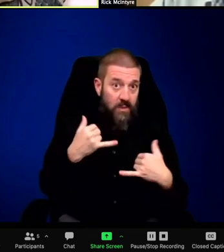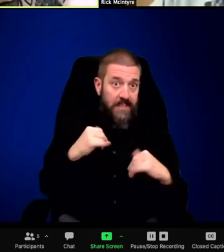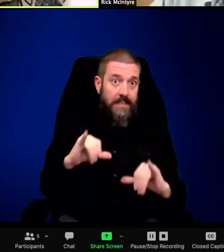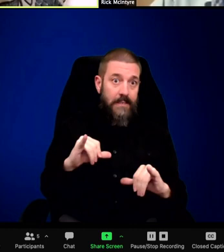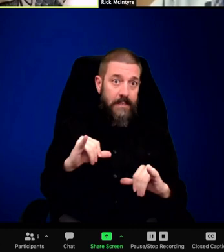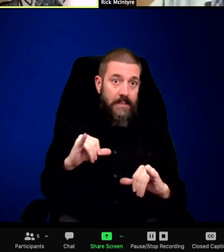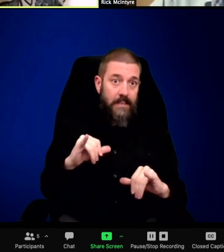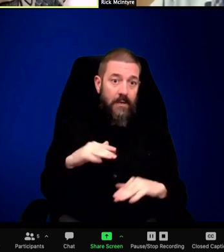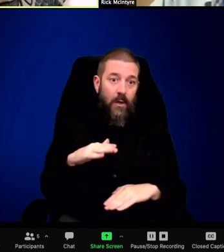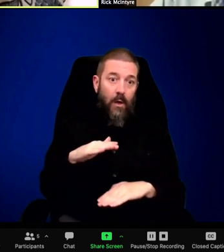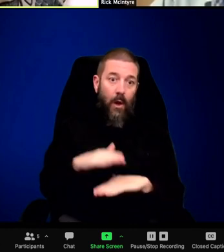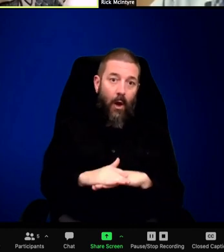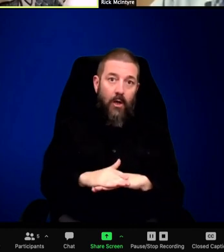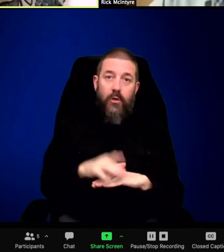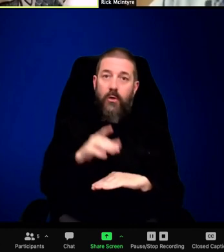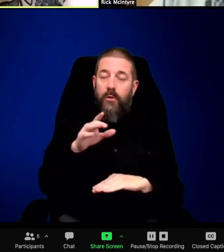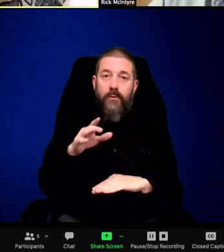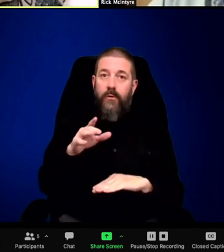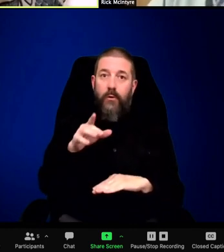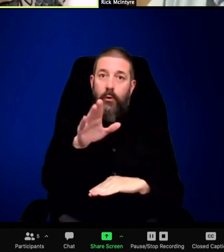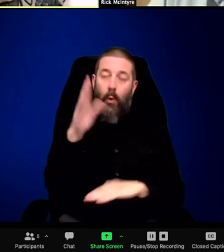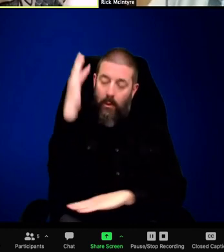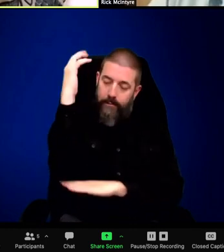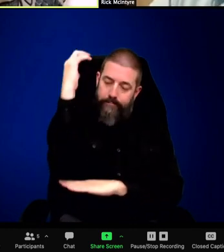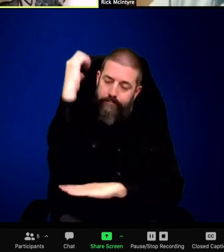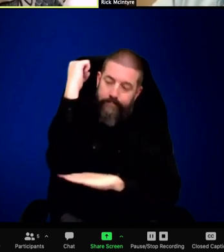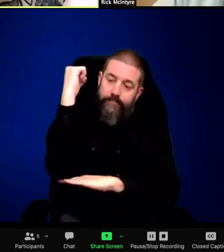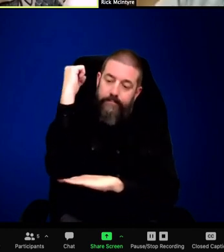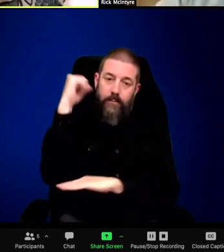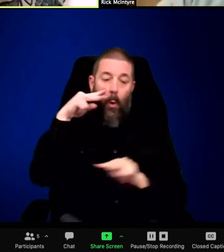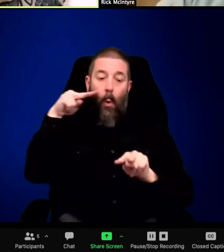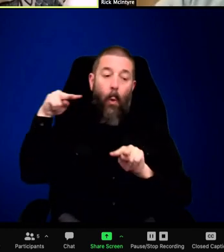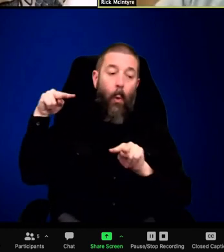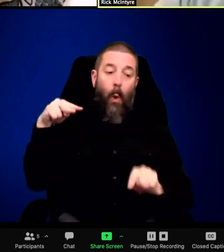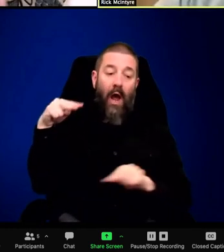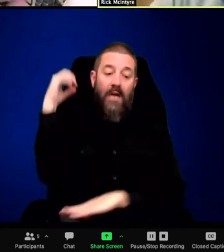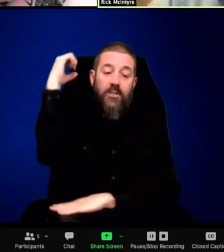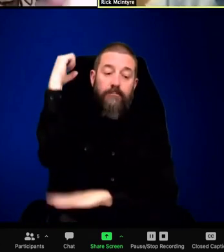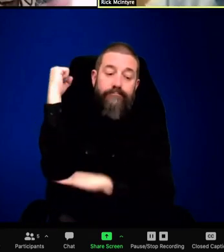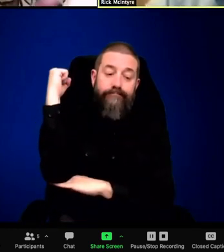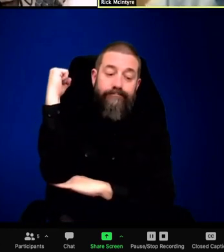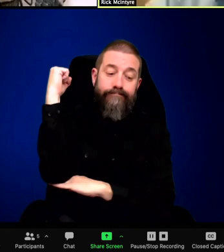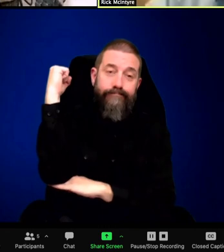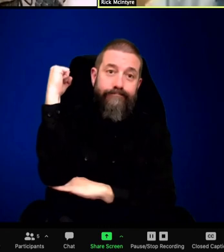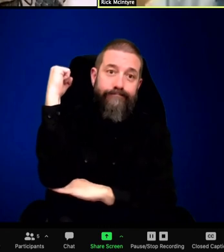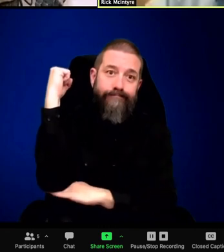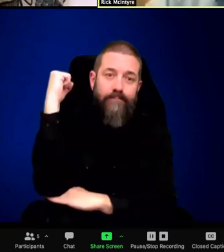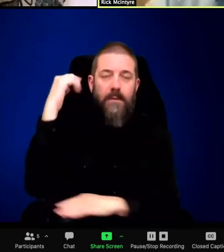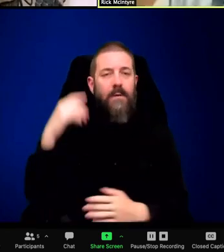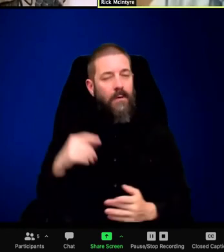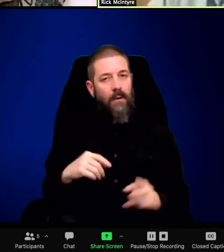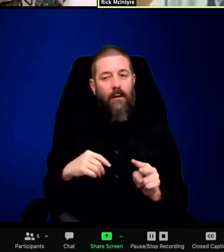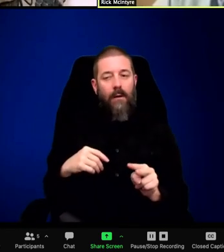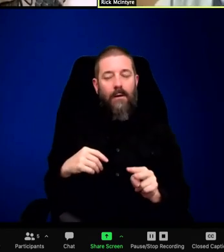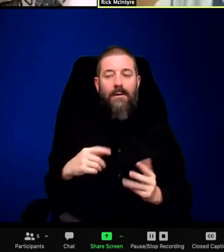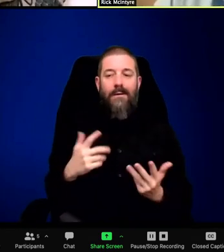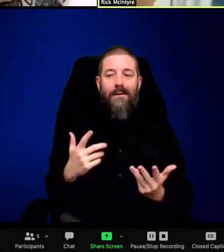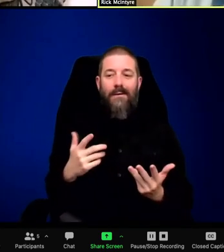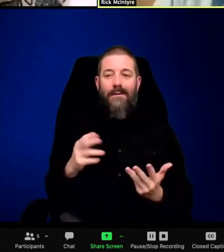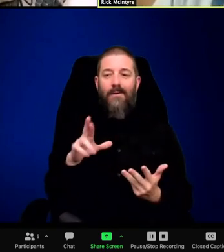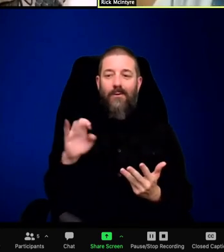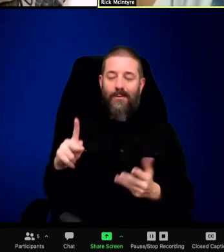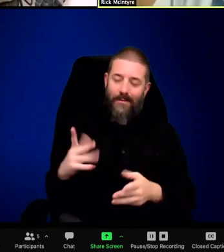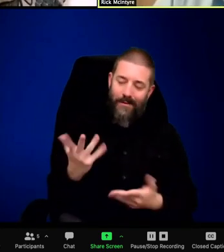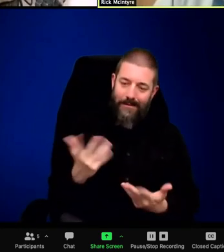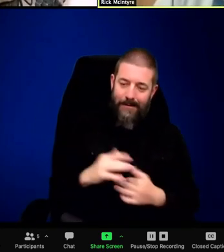the years. Matthew McConaughey, um, let's see. Um, yeah, a bunch of people